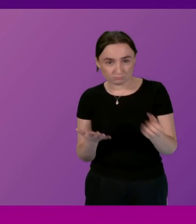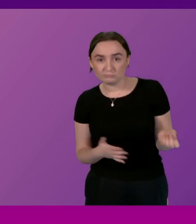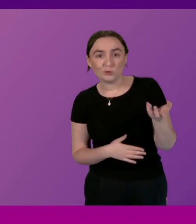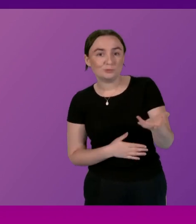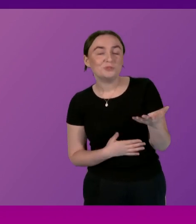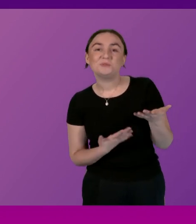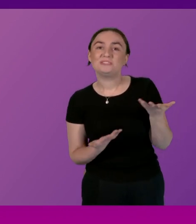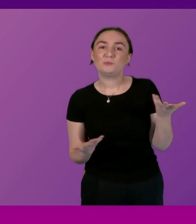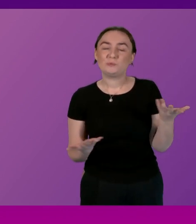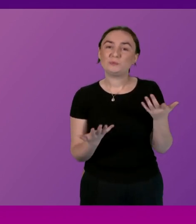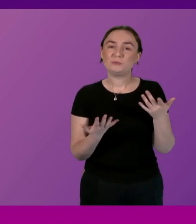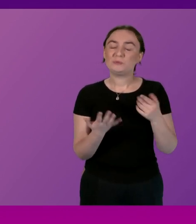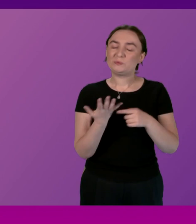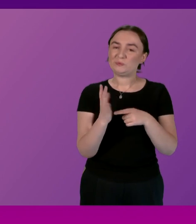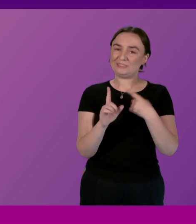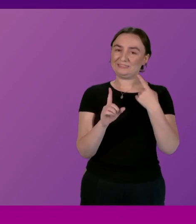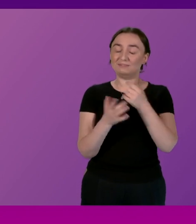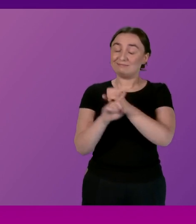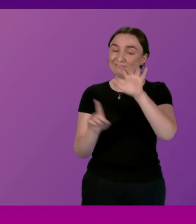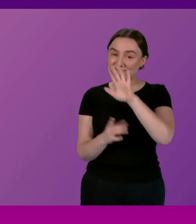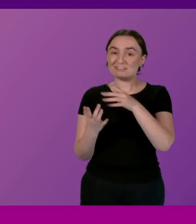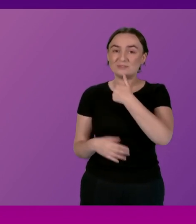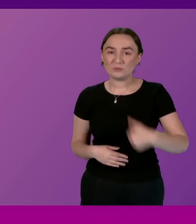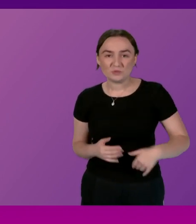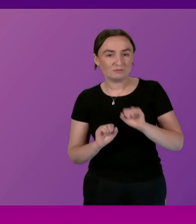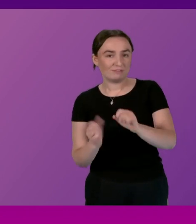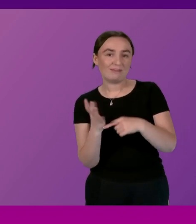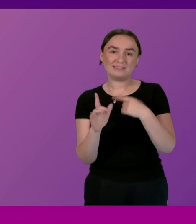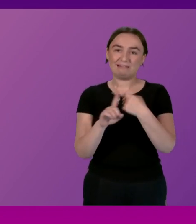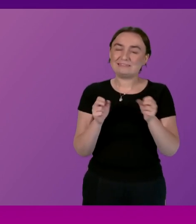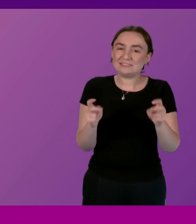divergence which exists and I don't have an issue with that divergence